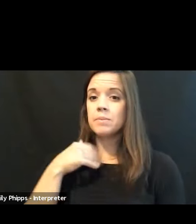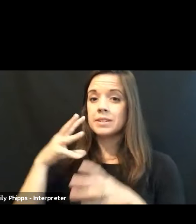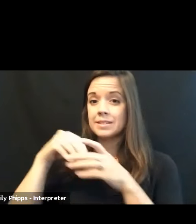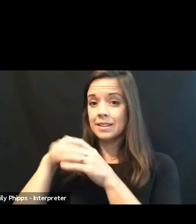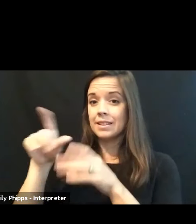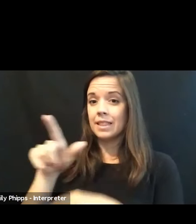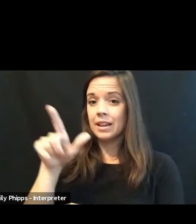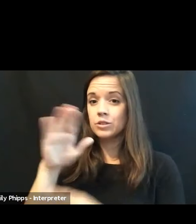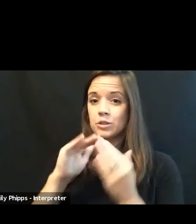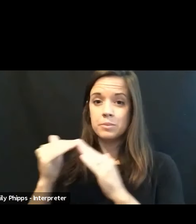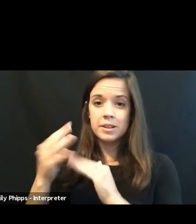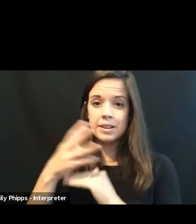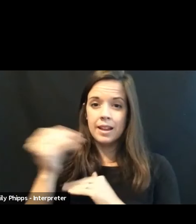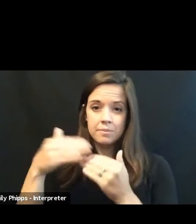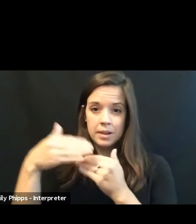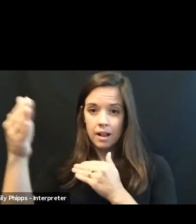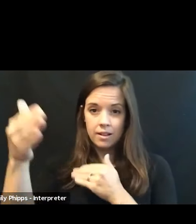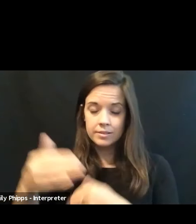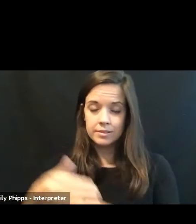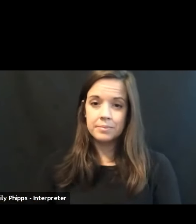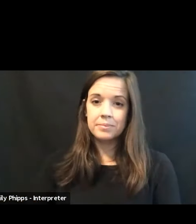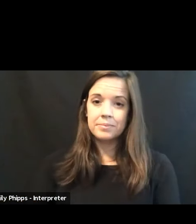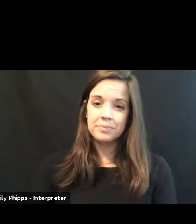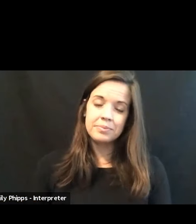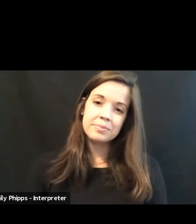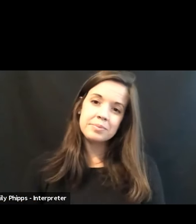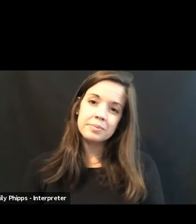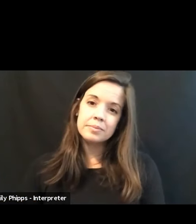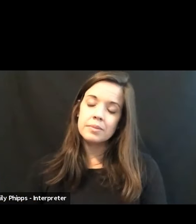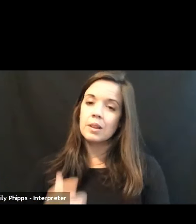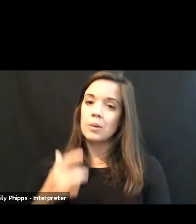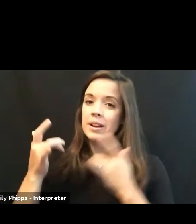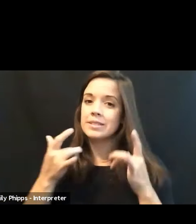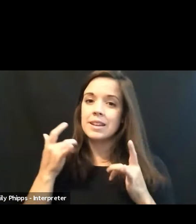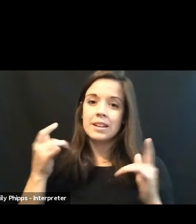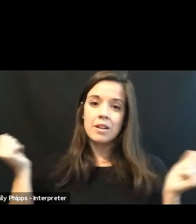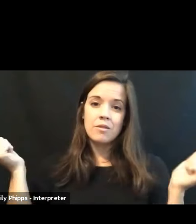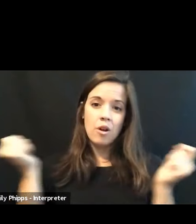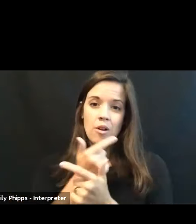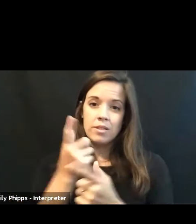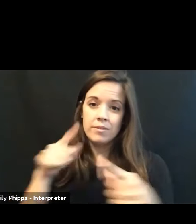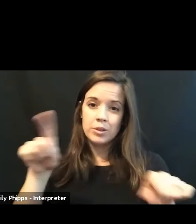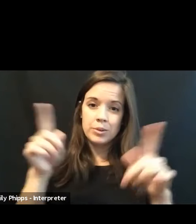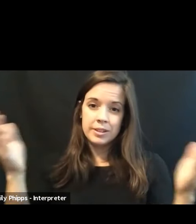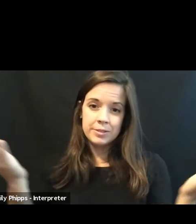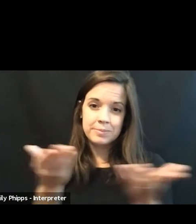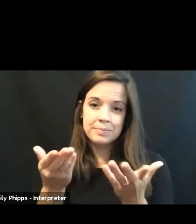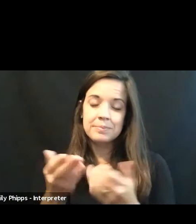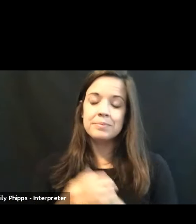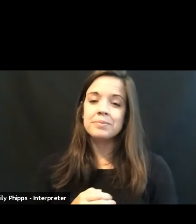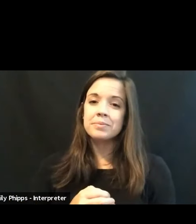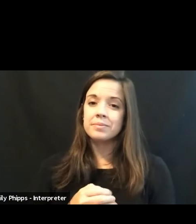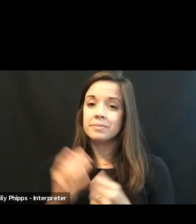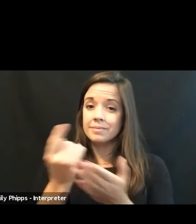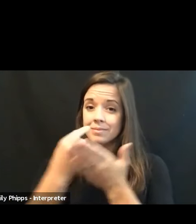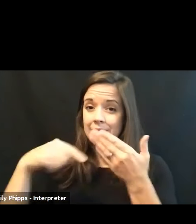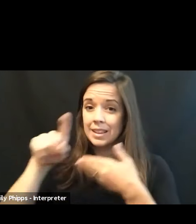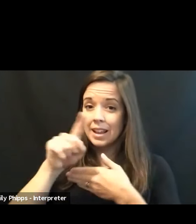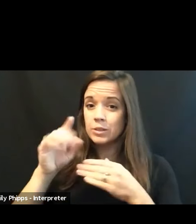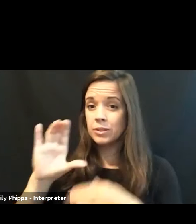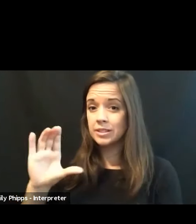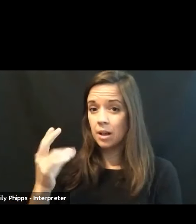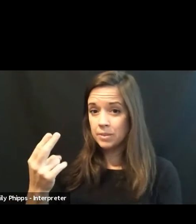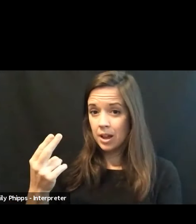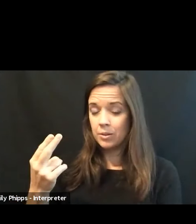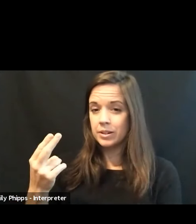and beyond. We are very happy to have all of you here with us. Next week's Common Hour features